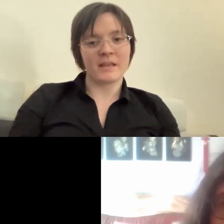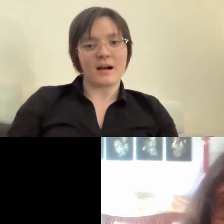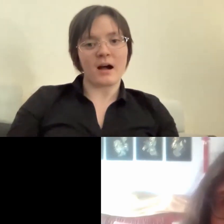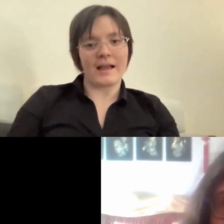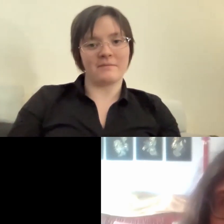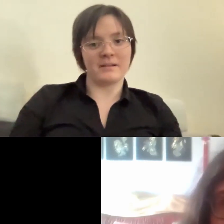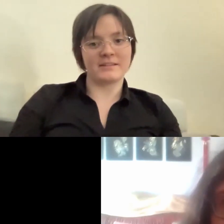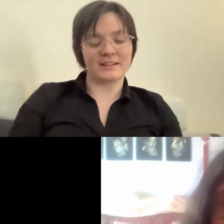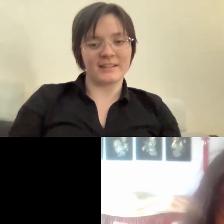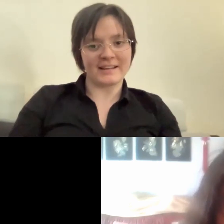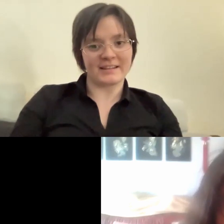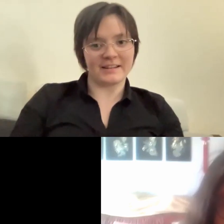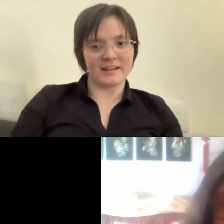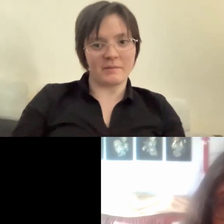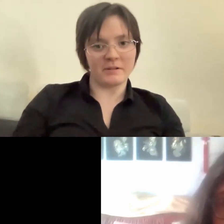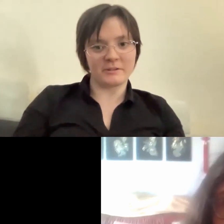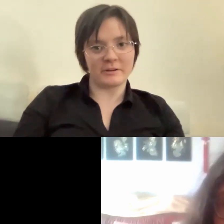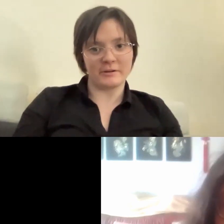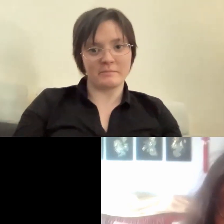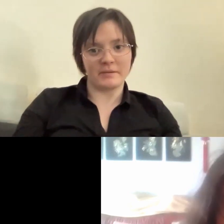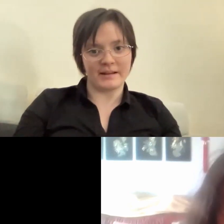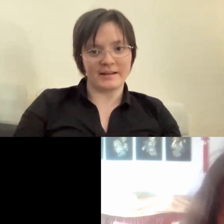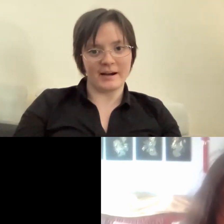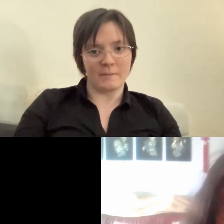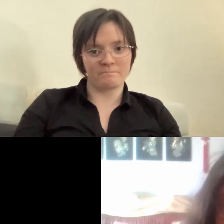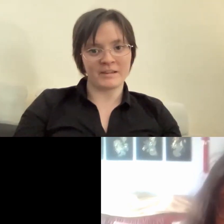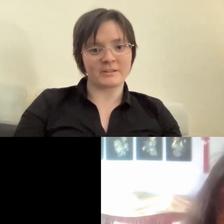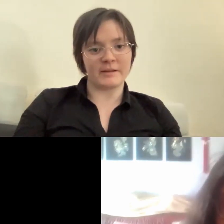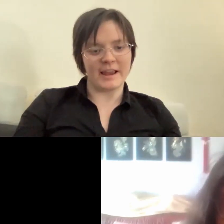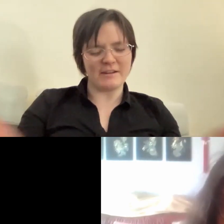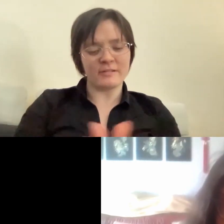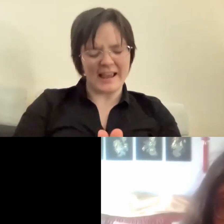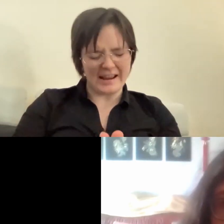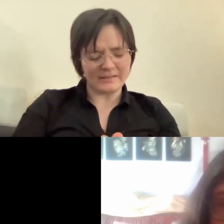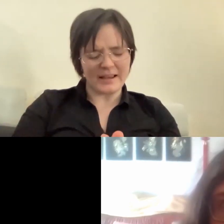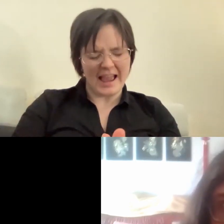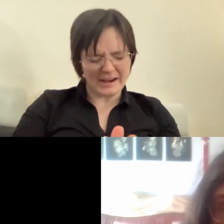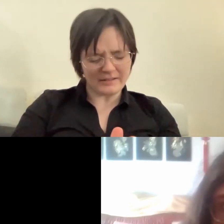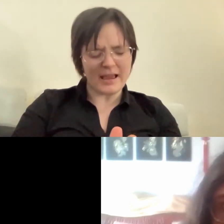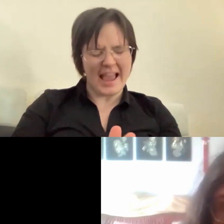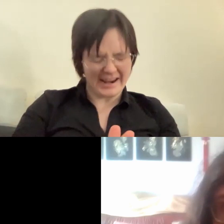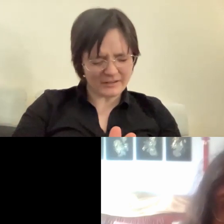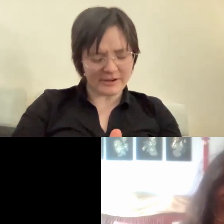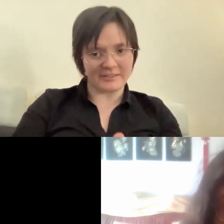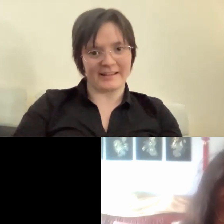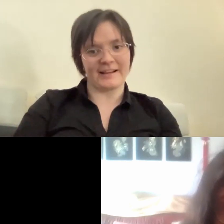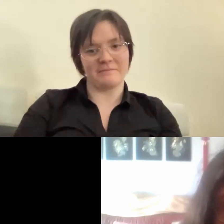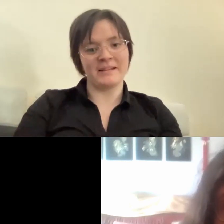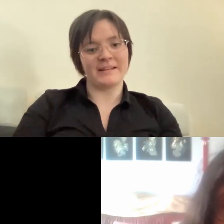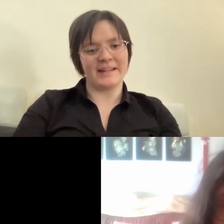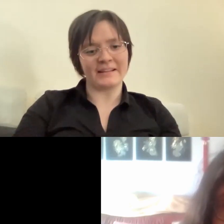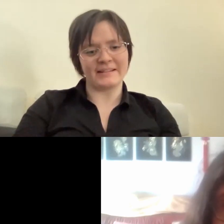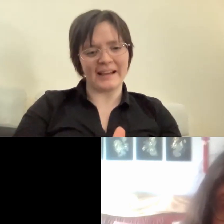I am delighted to be to be in introducing